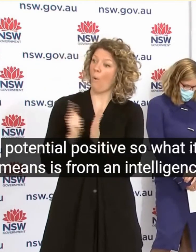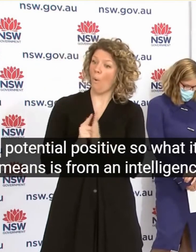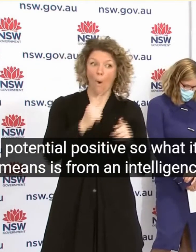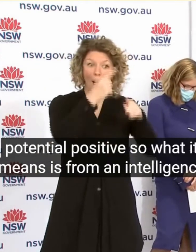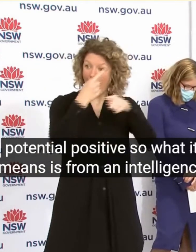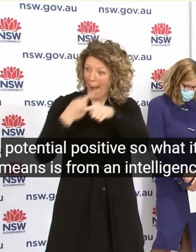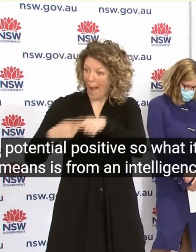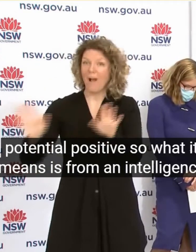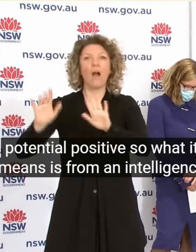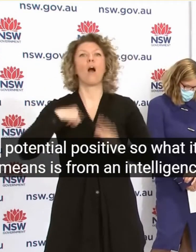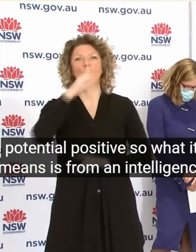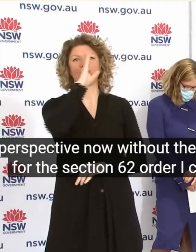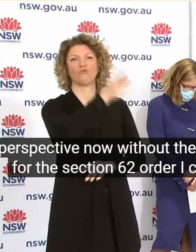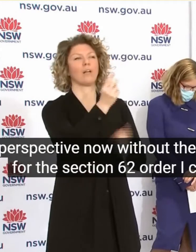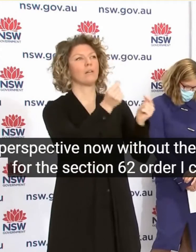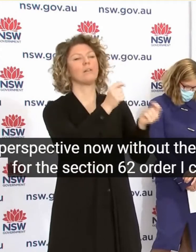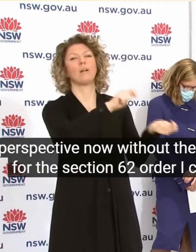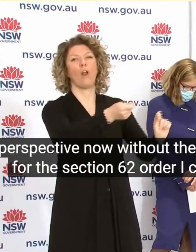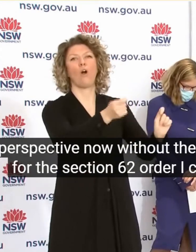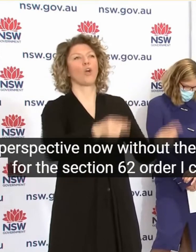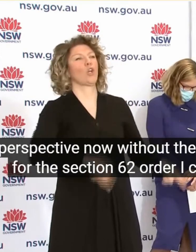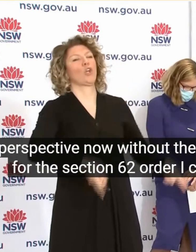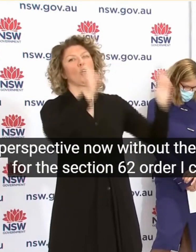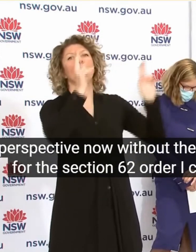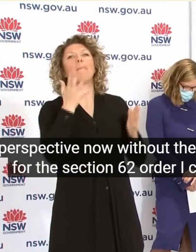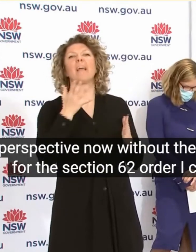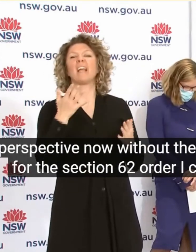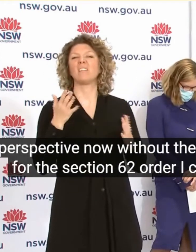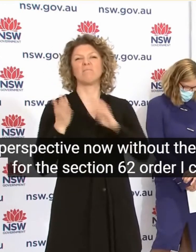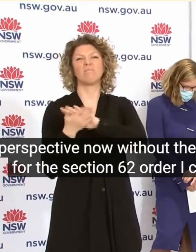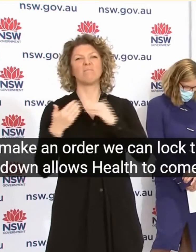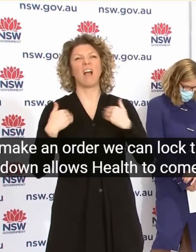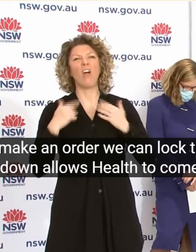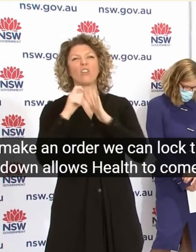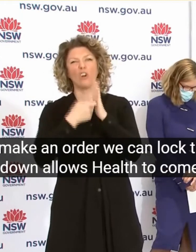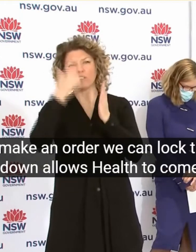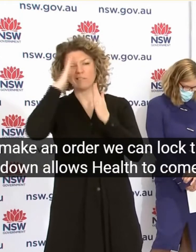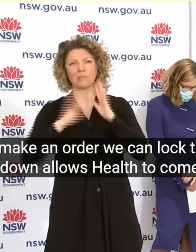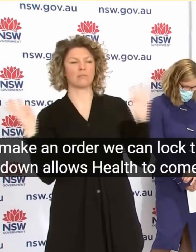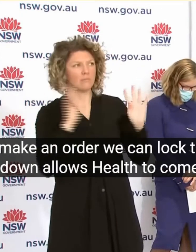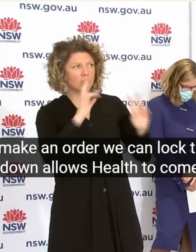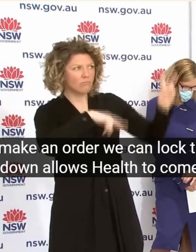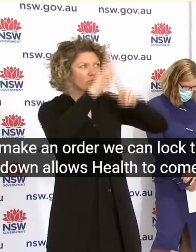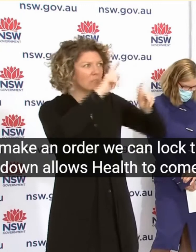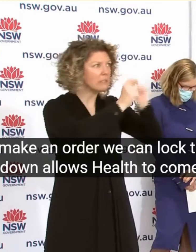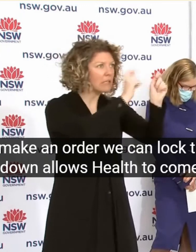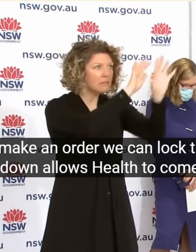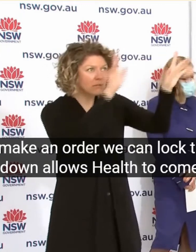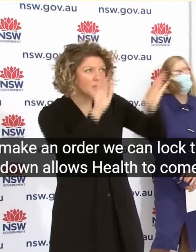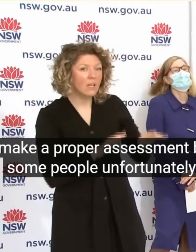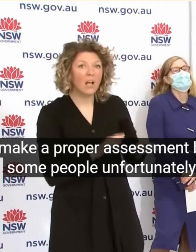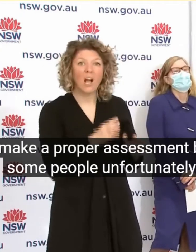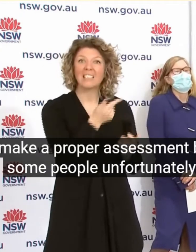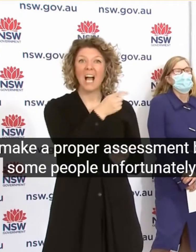I Can Make An Order We Can Lock That Down Allows Health To Come In Make A Proper Assessment Before Some People They